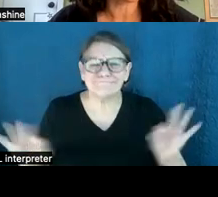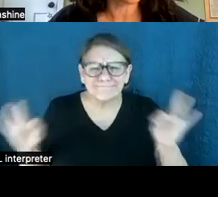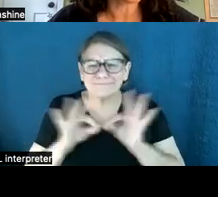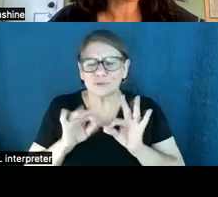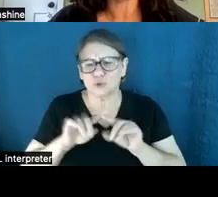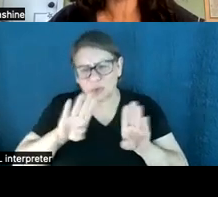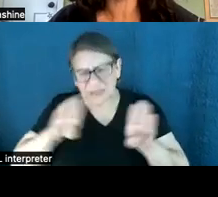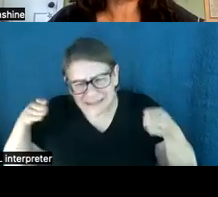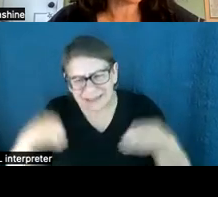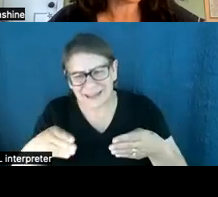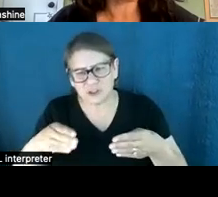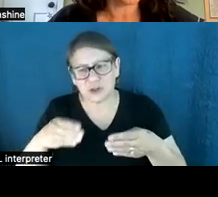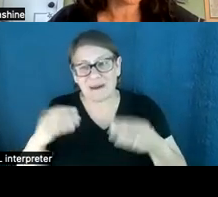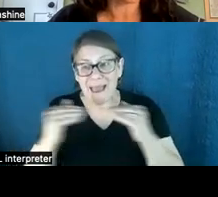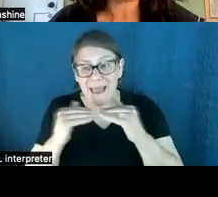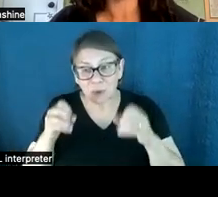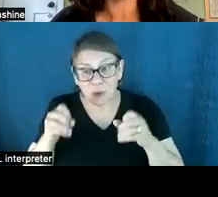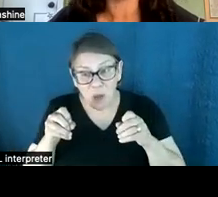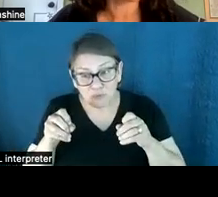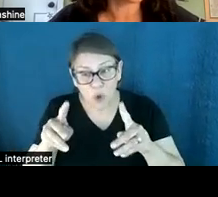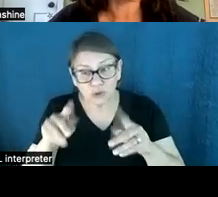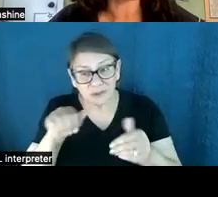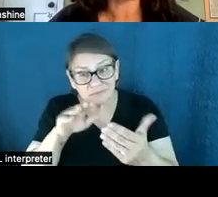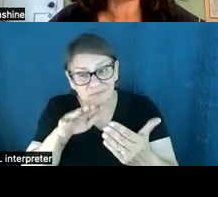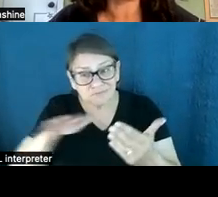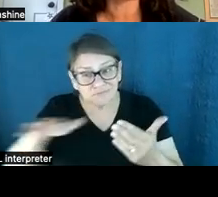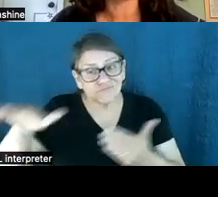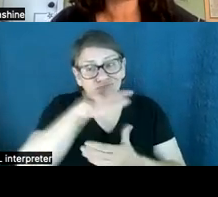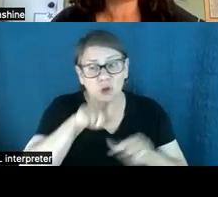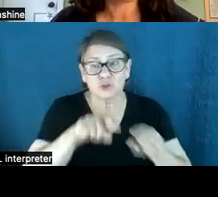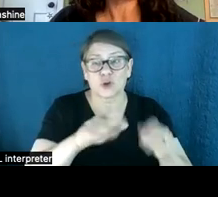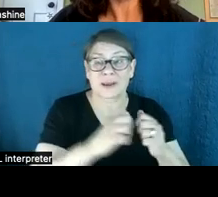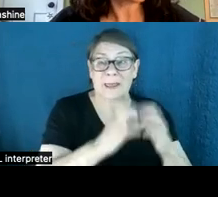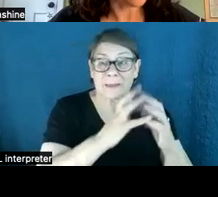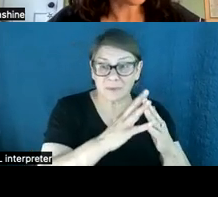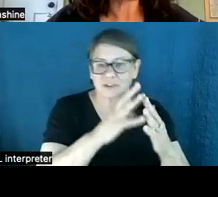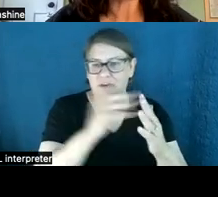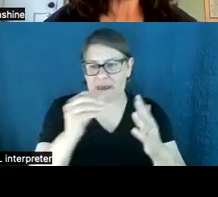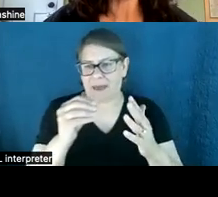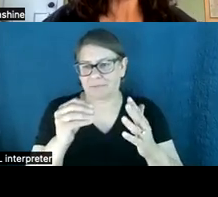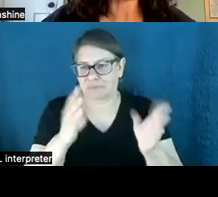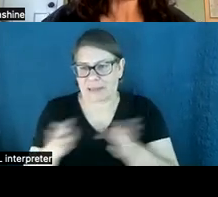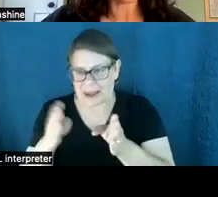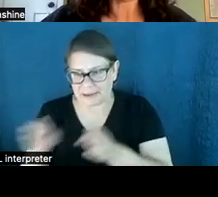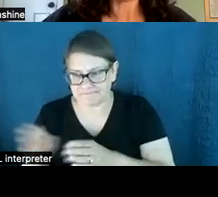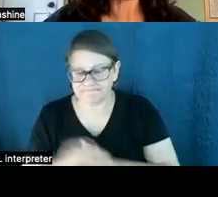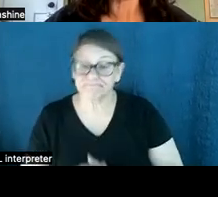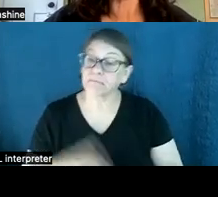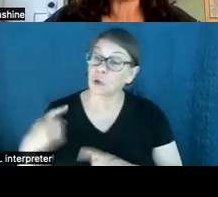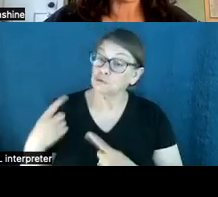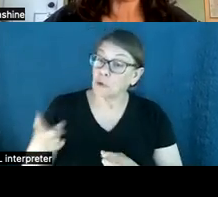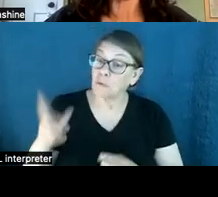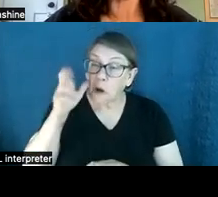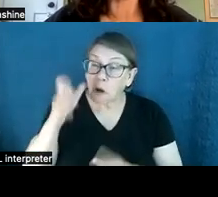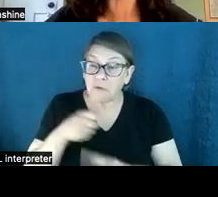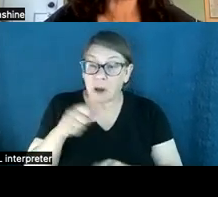equitable approaches throughout our planning and our implementation in this transition. So far, we've heard from scientists and